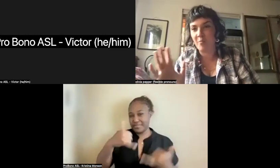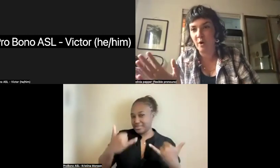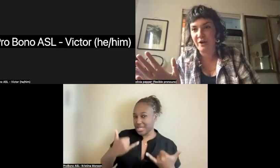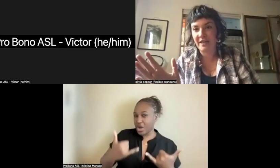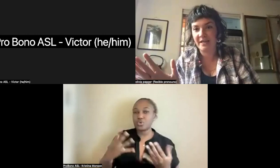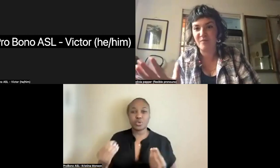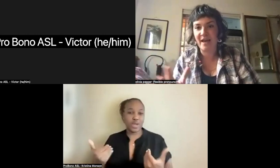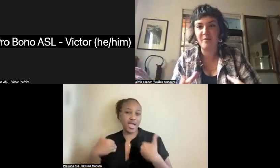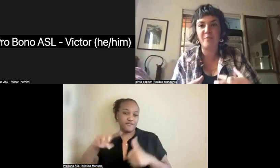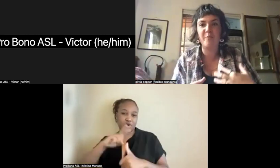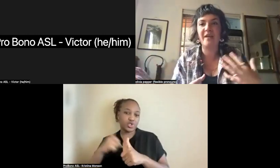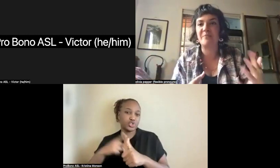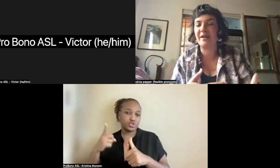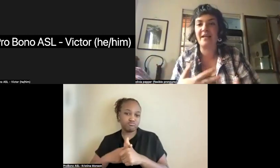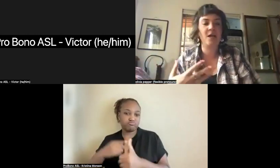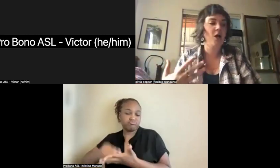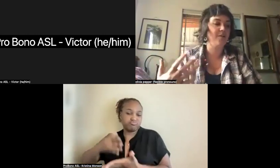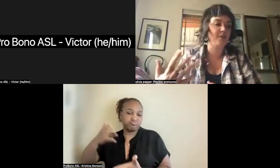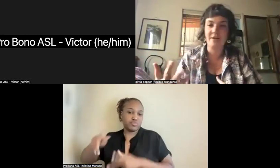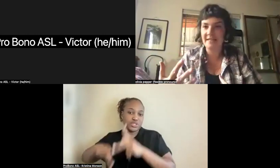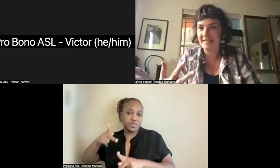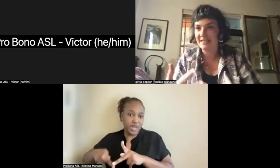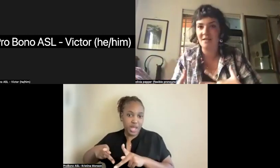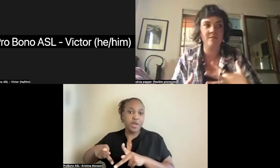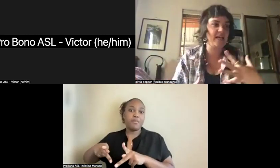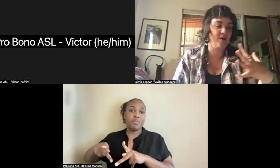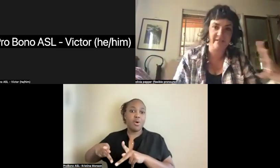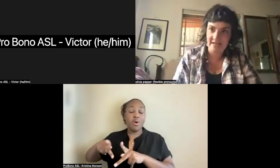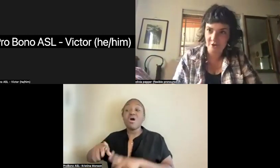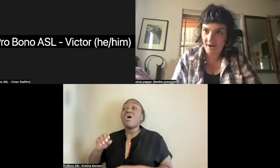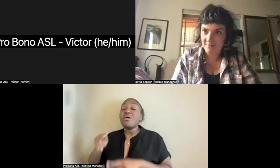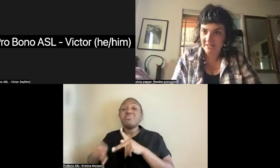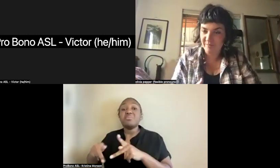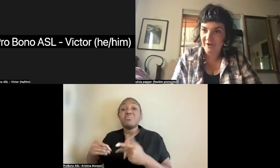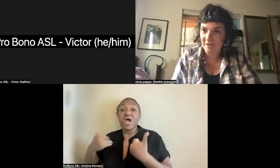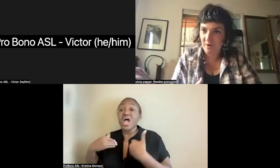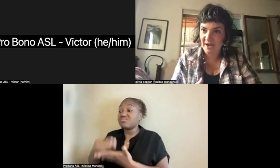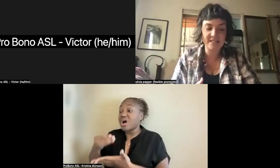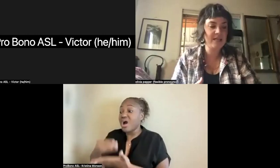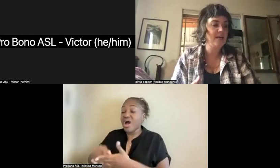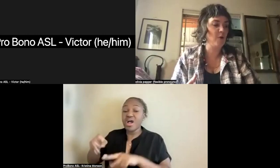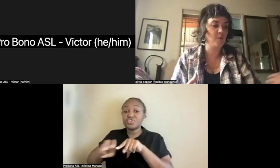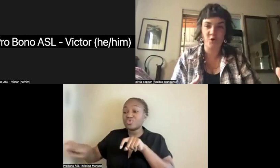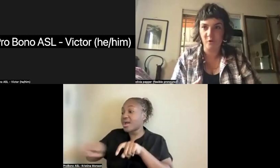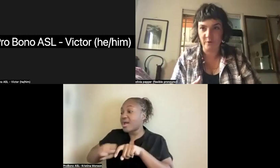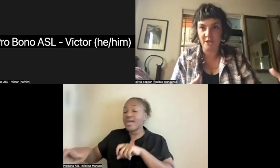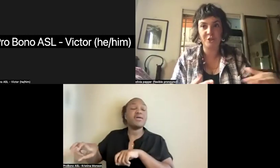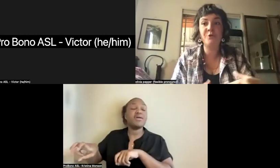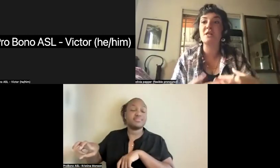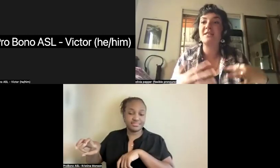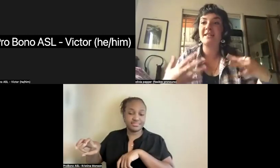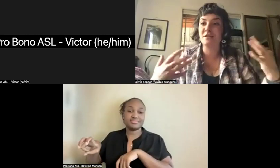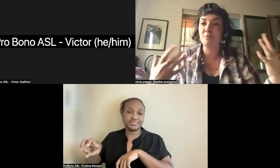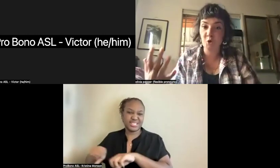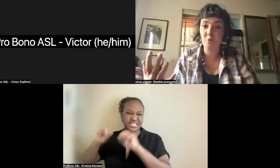JP Morgan, we had people making money on the train systems, and on land grabs in the American West, post-gold rush.